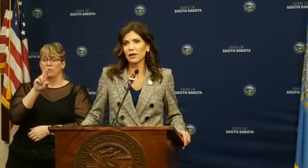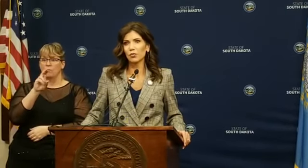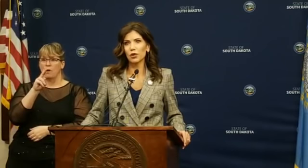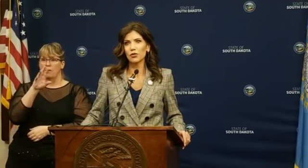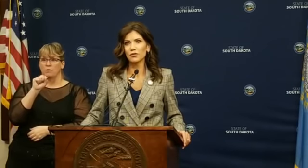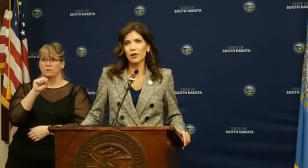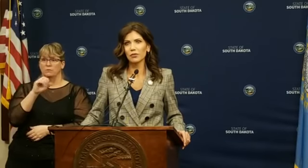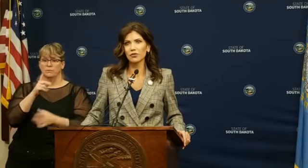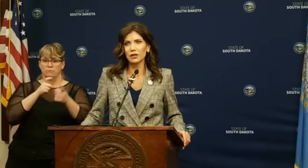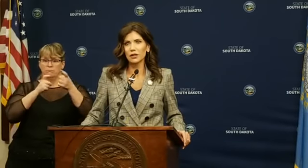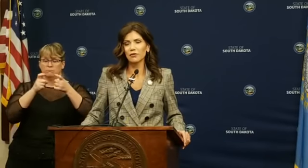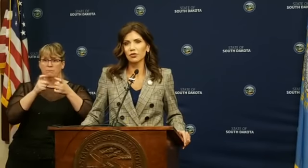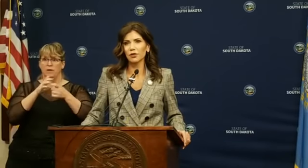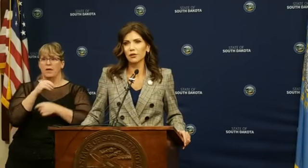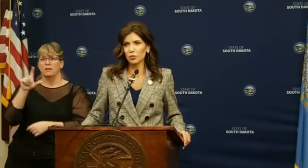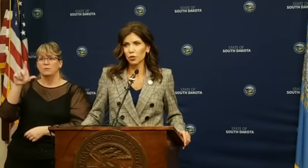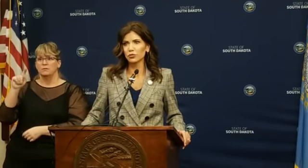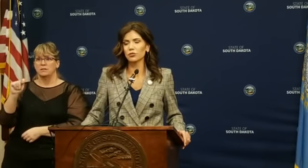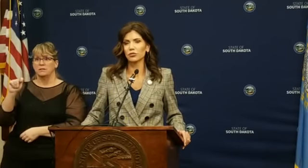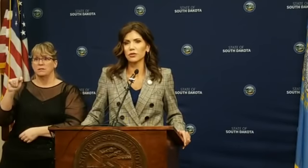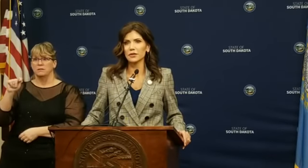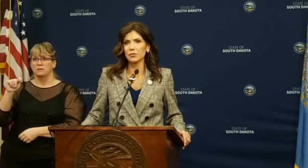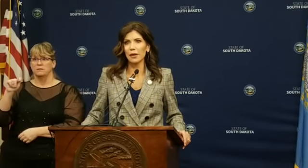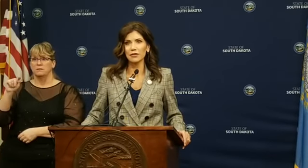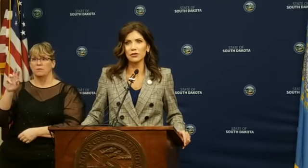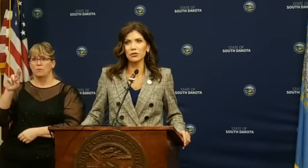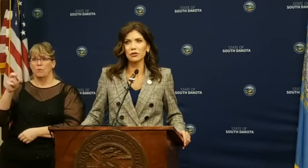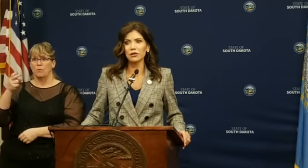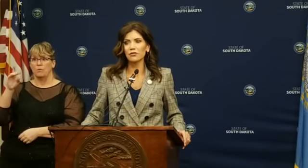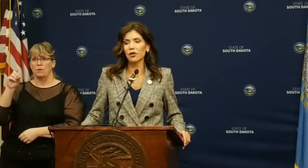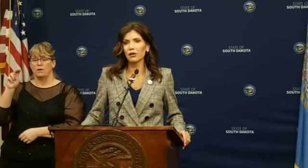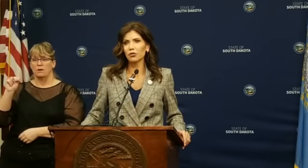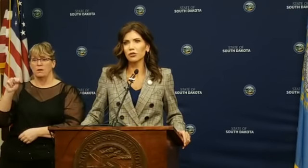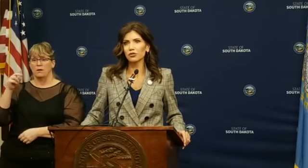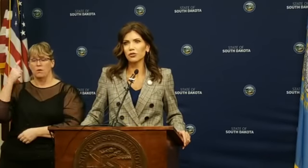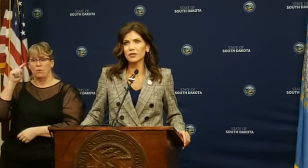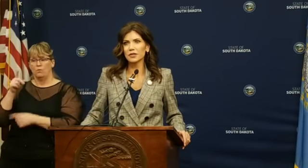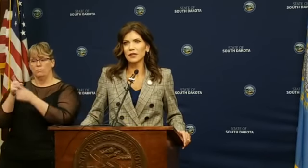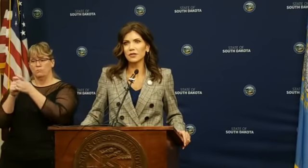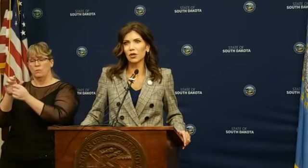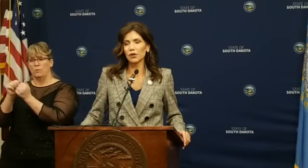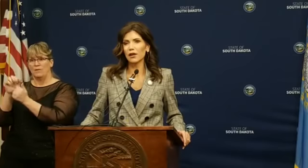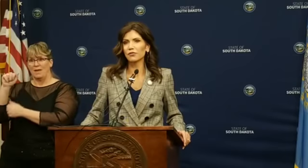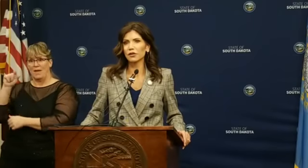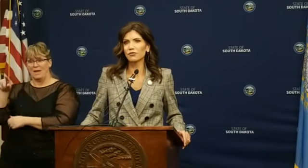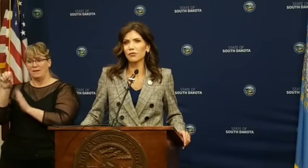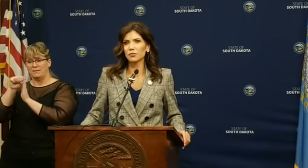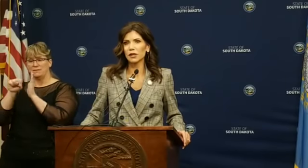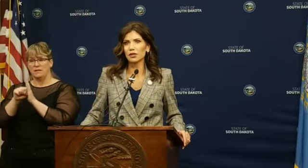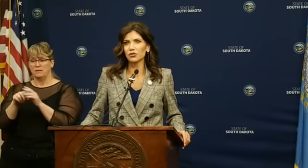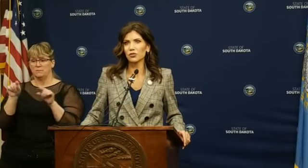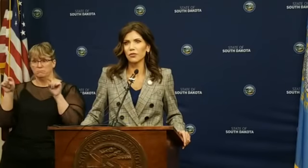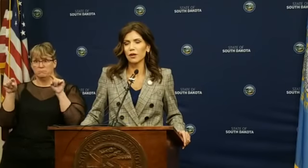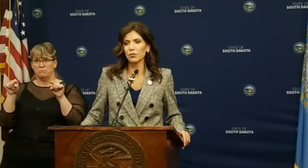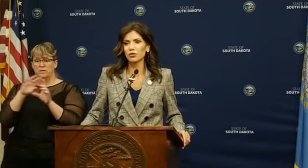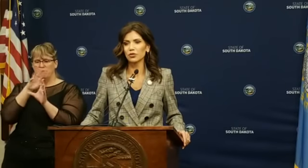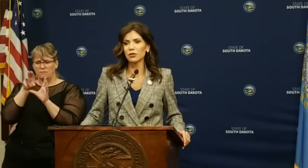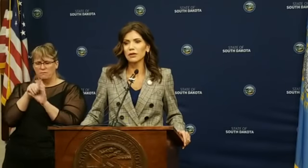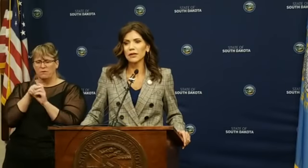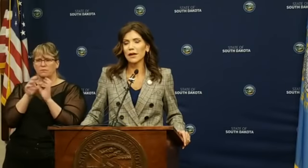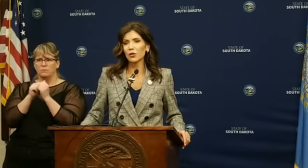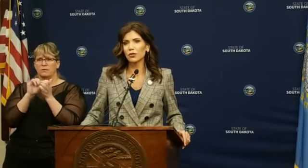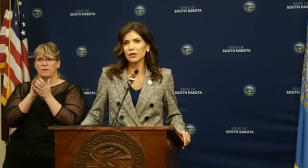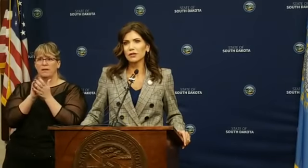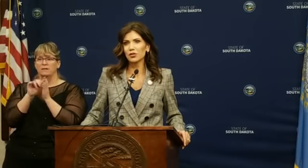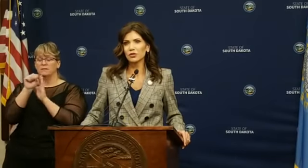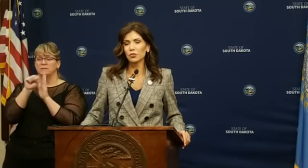be heading that up. We also have the Lieutenant Governor Larry Roden, who is the ambassador for agriculture in the state. And they'll be heavily involved in making sure that that merger